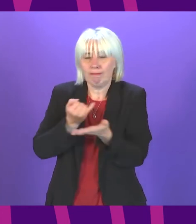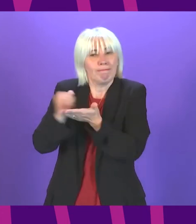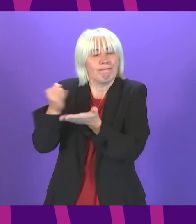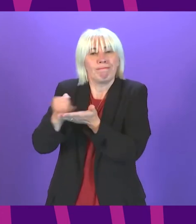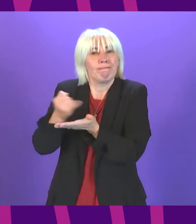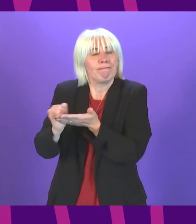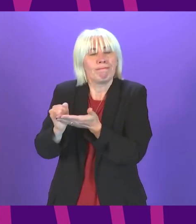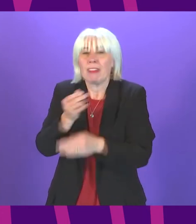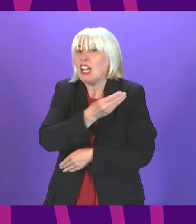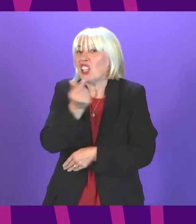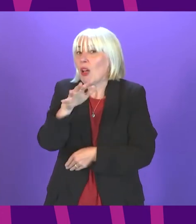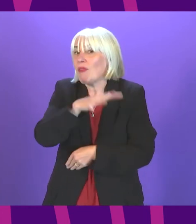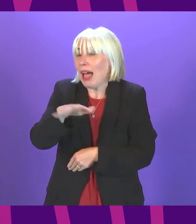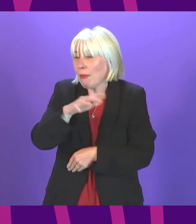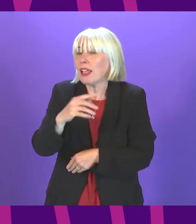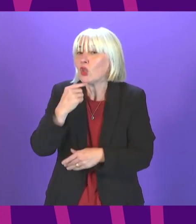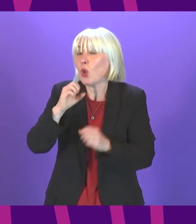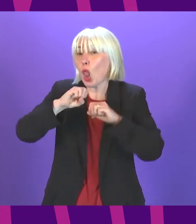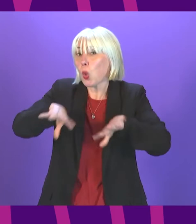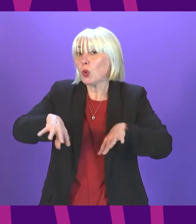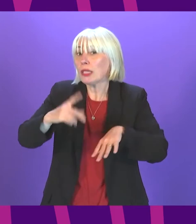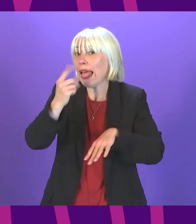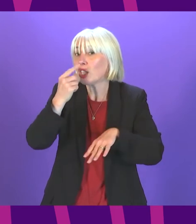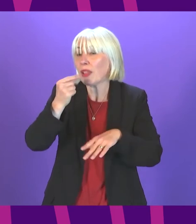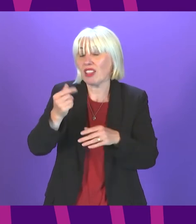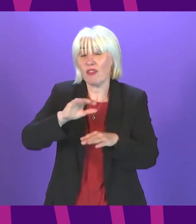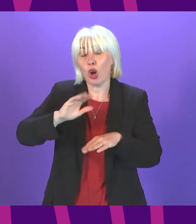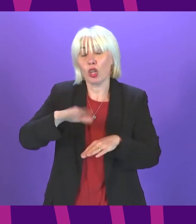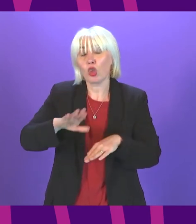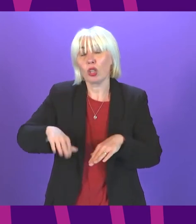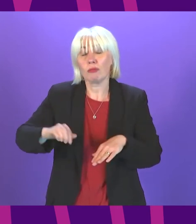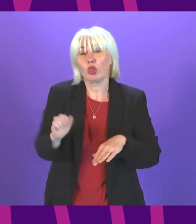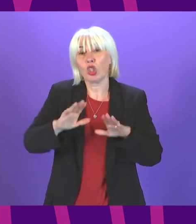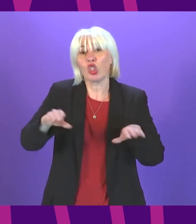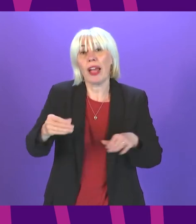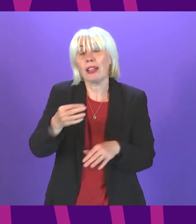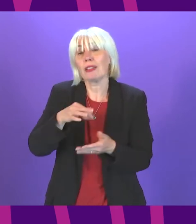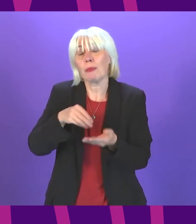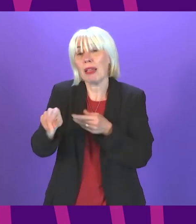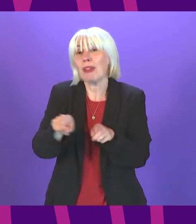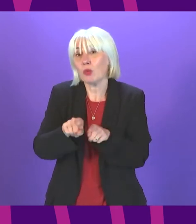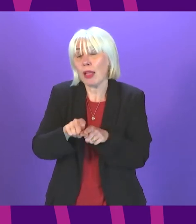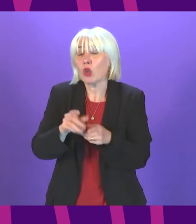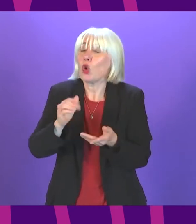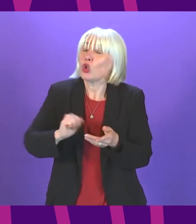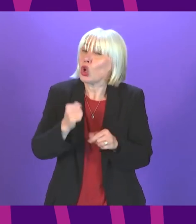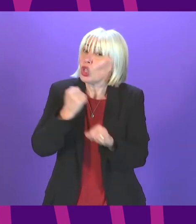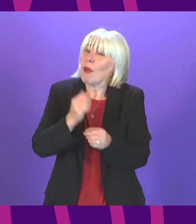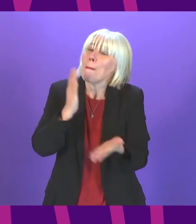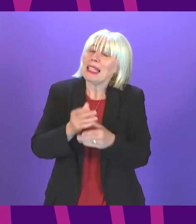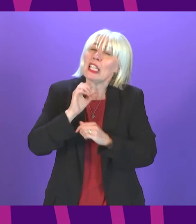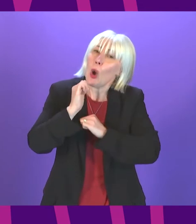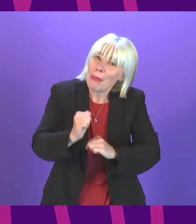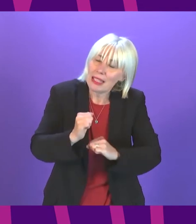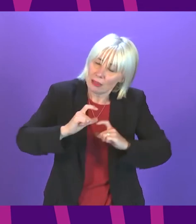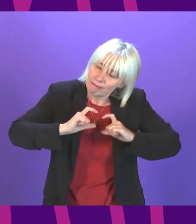families in Scotland will lose their eligibility for the Scottish child payment we have asked and I ask again that the Scottish government commits that they will continue